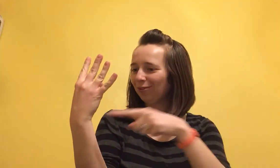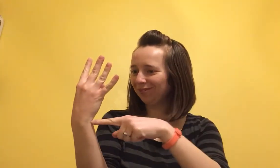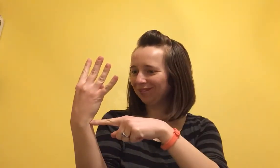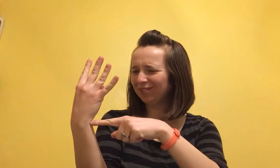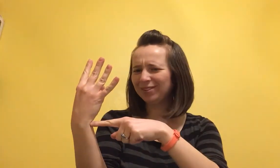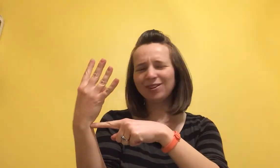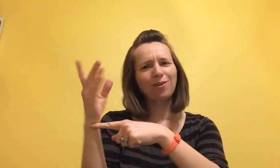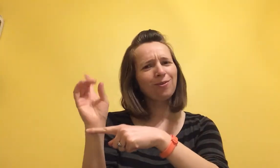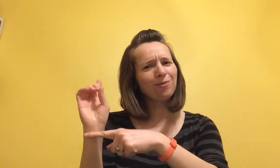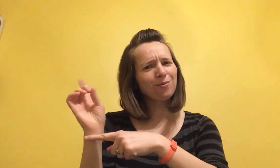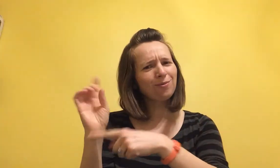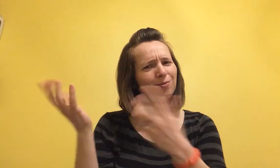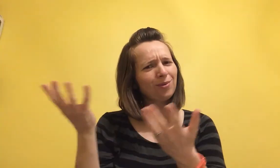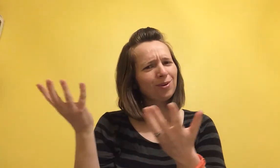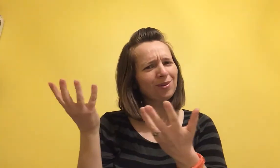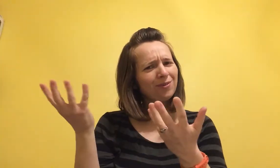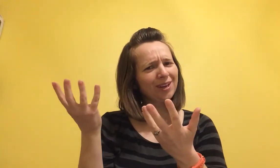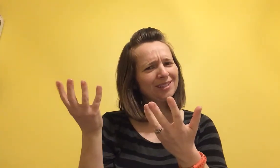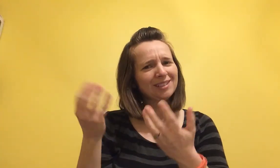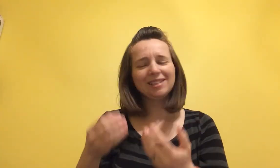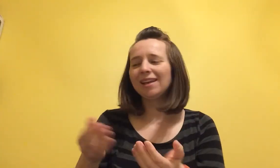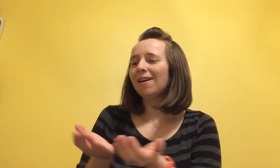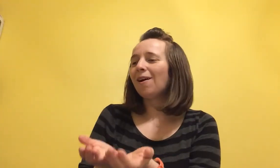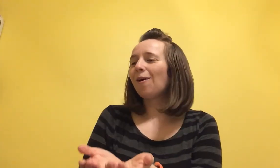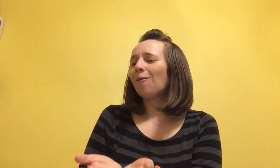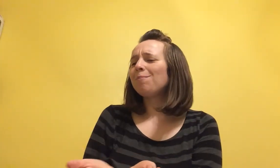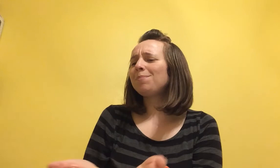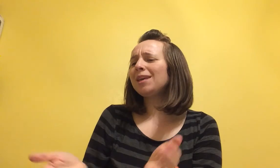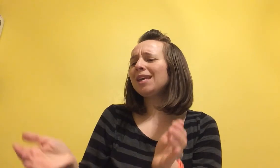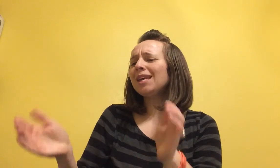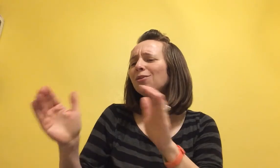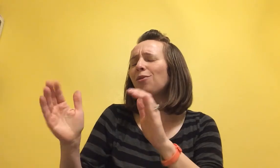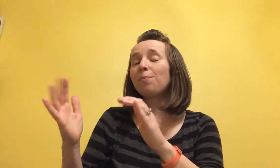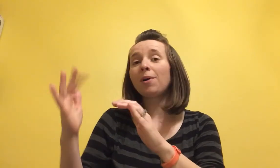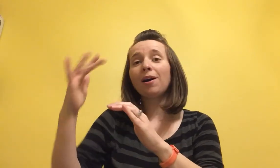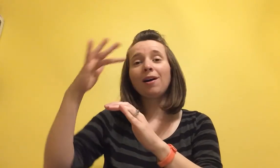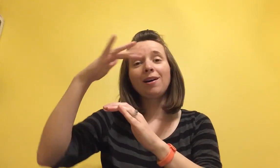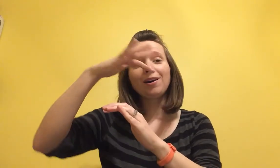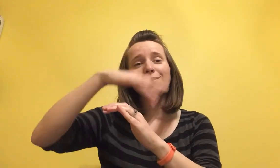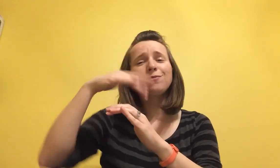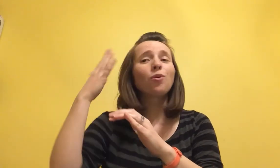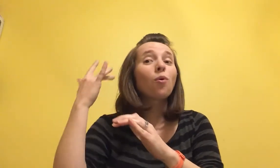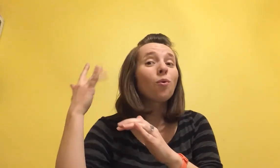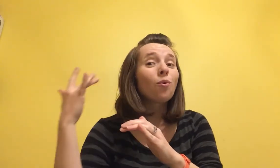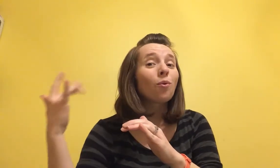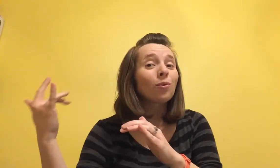what do we find big old pod of gold